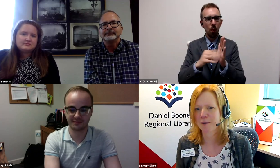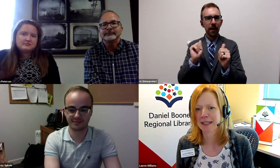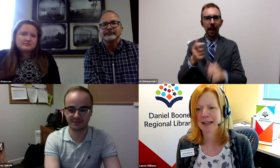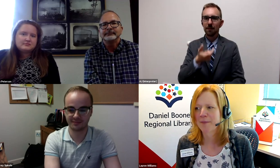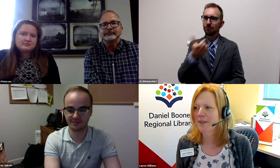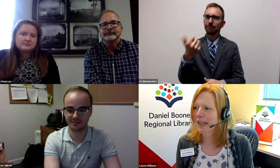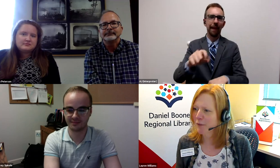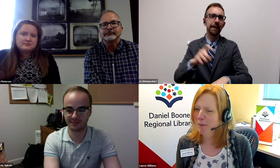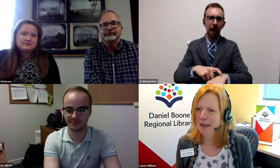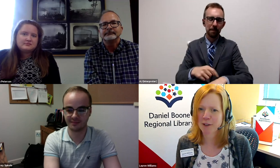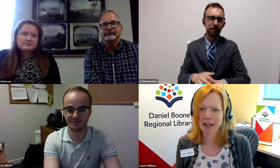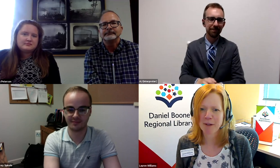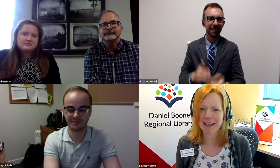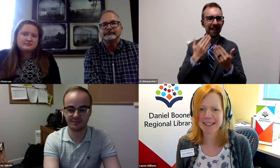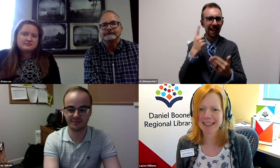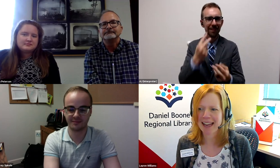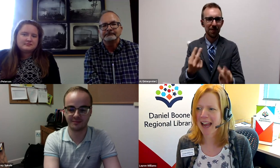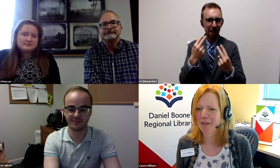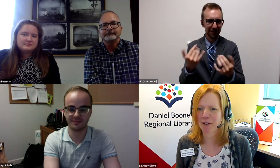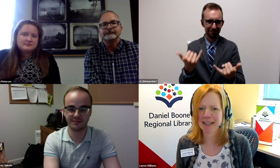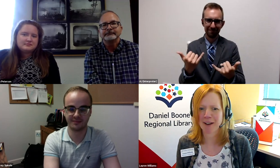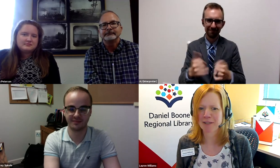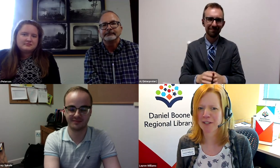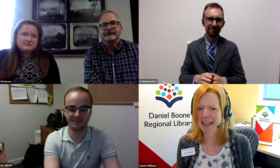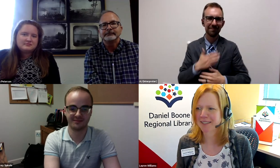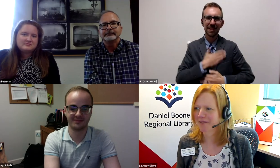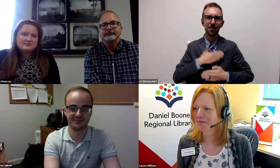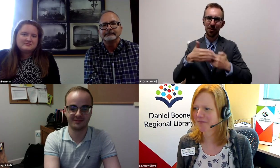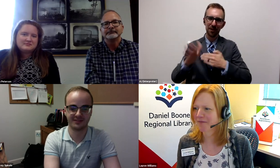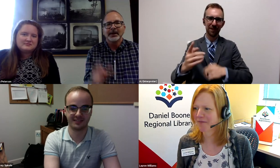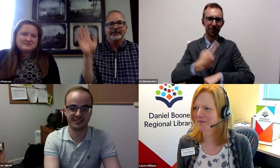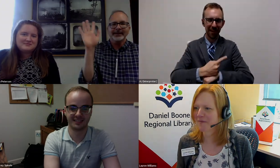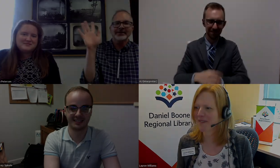be viewed. Thanks for spending your time with us and have a great rest of your day.